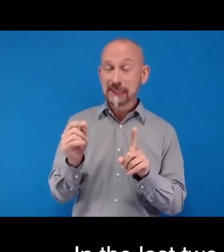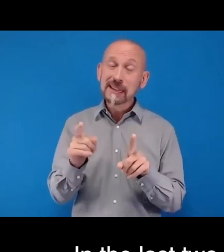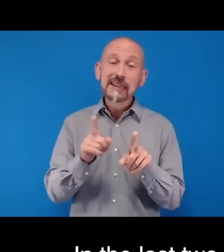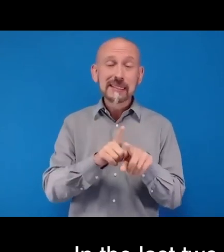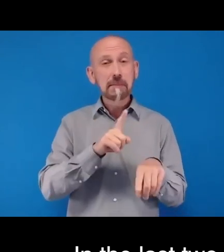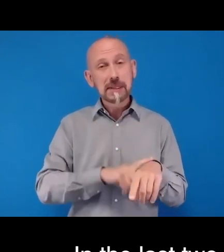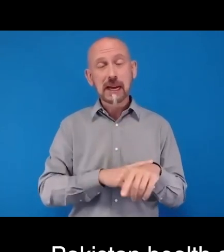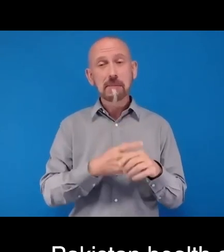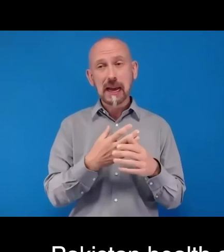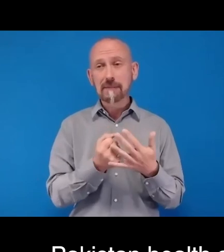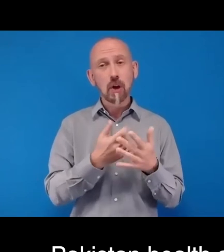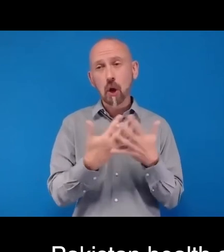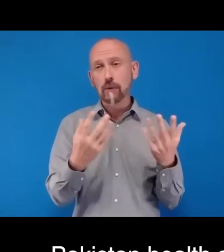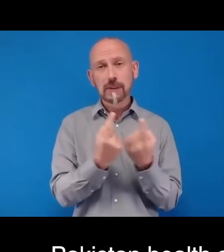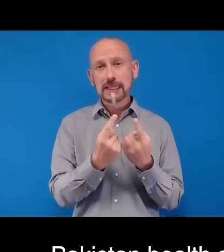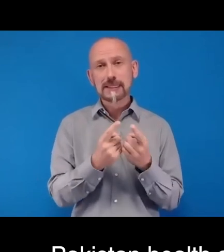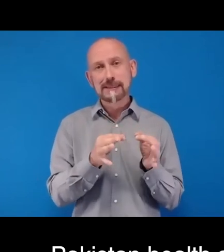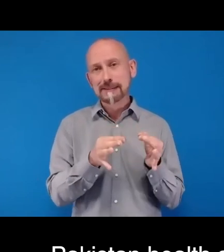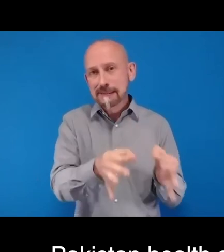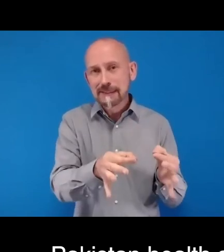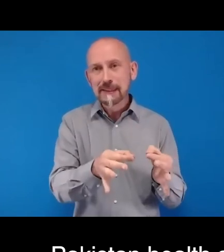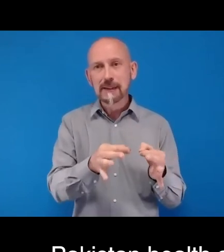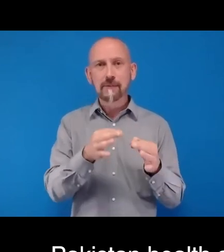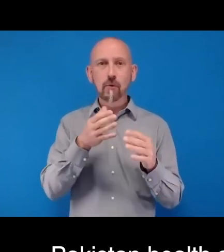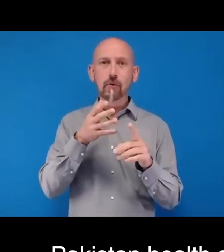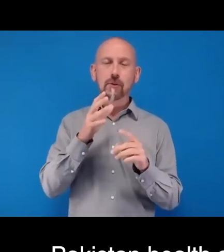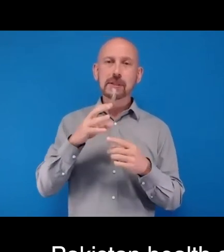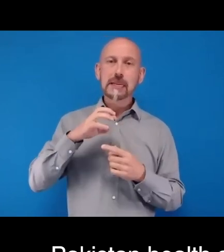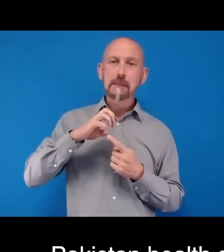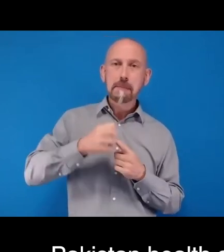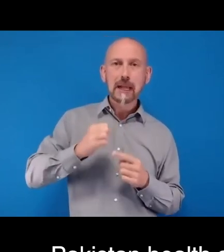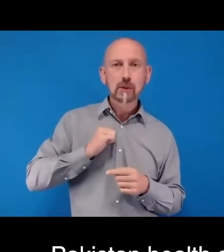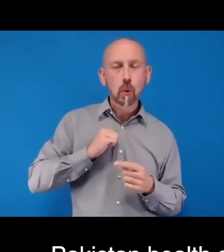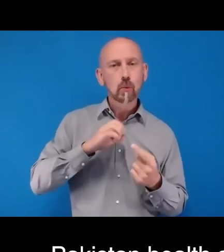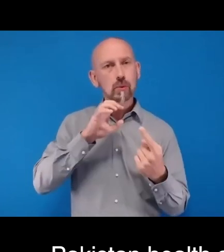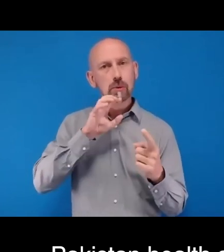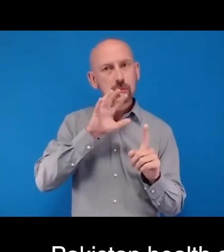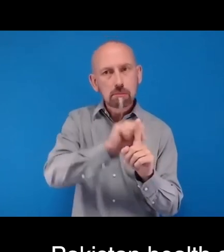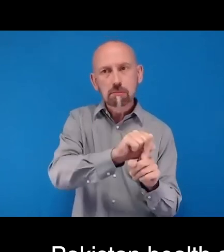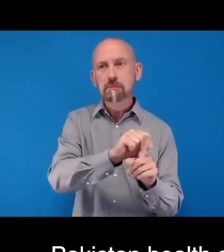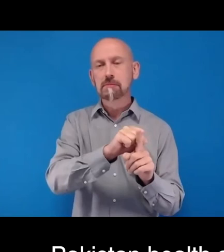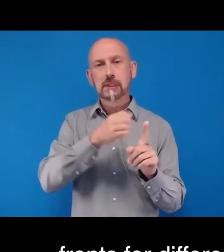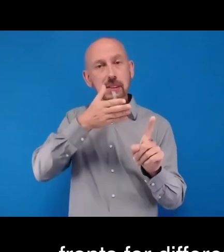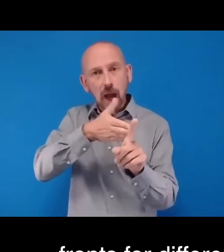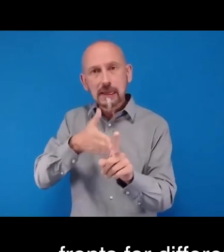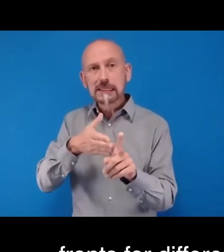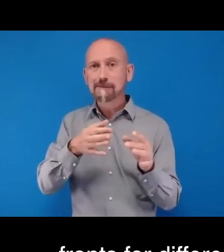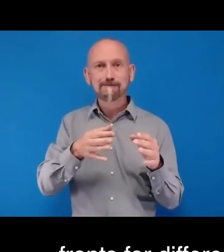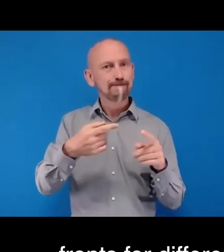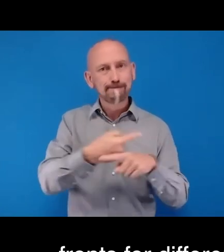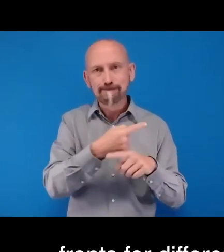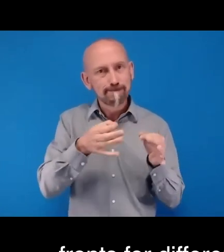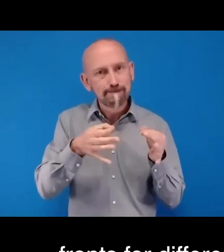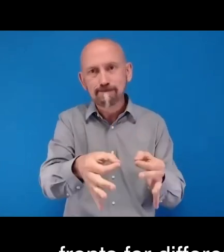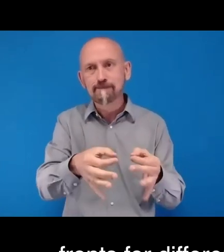fronts for different milestones and targets. And I reckon you would all agree with me that in such a